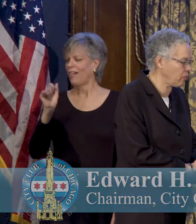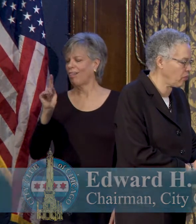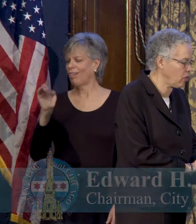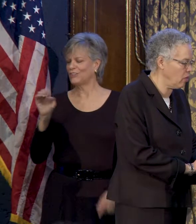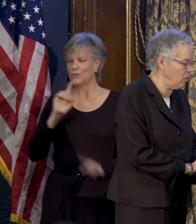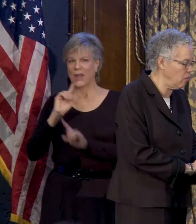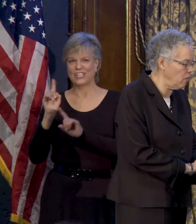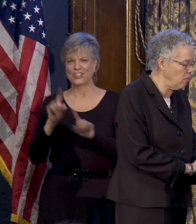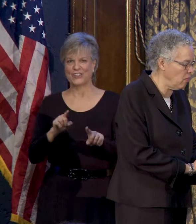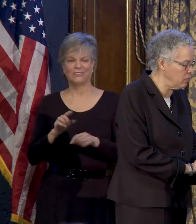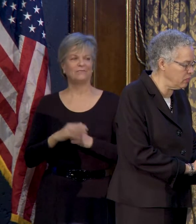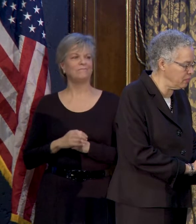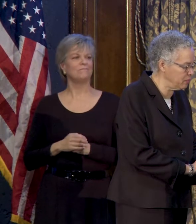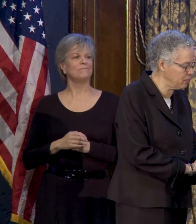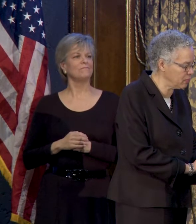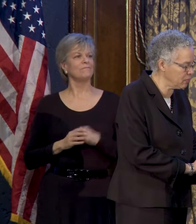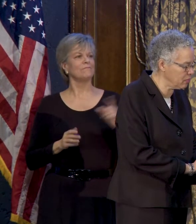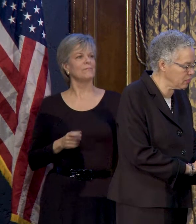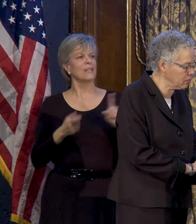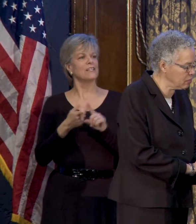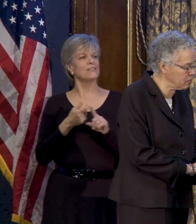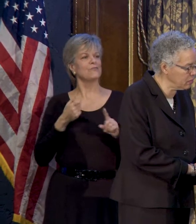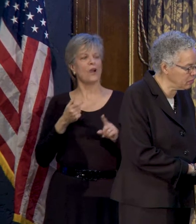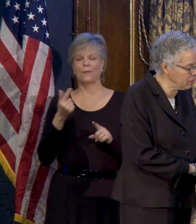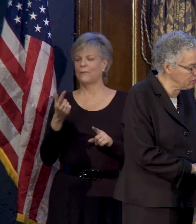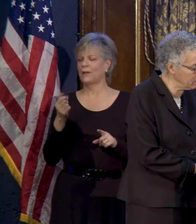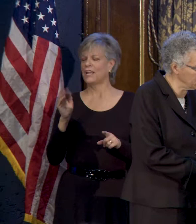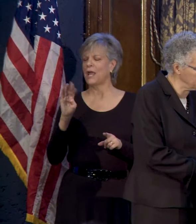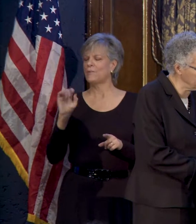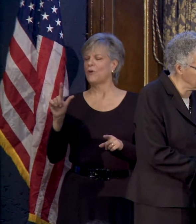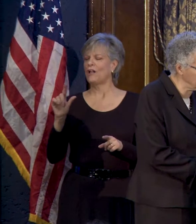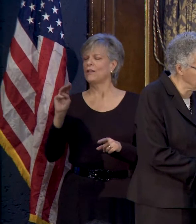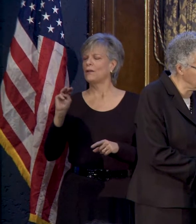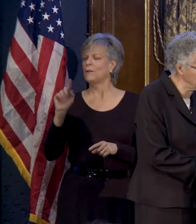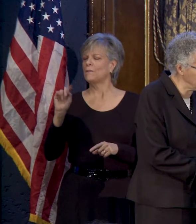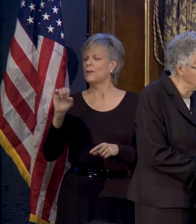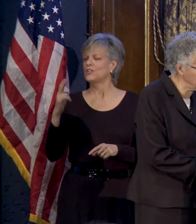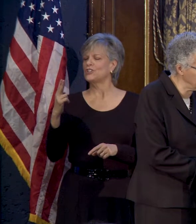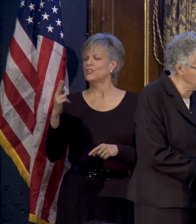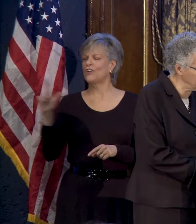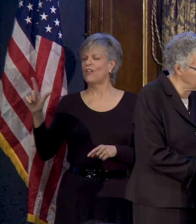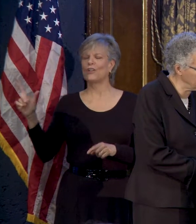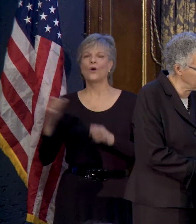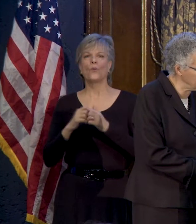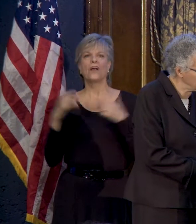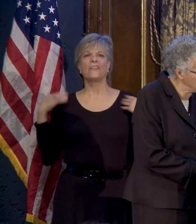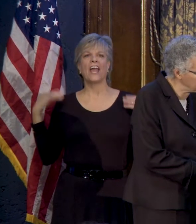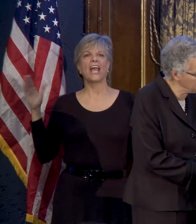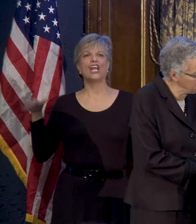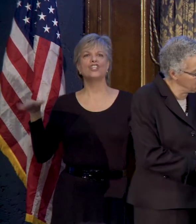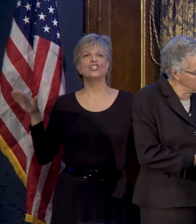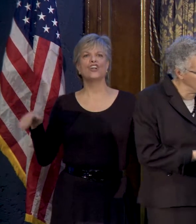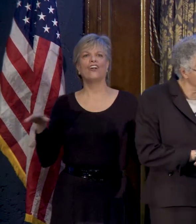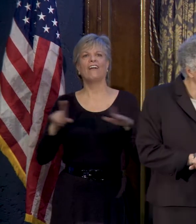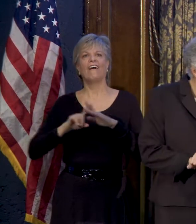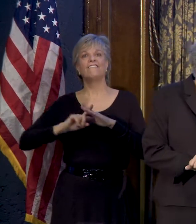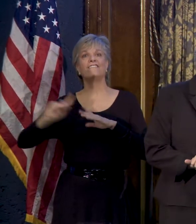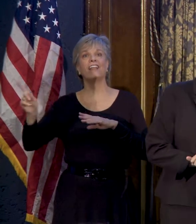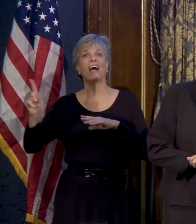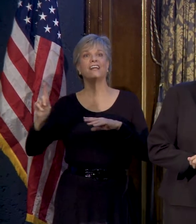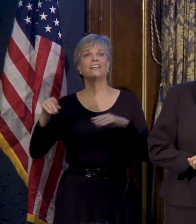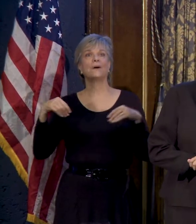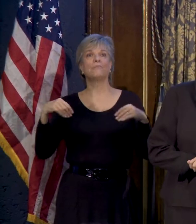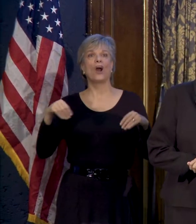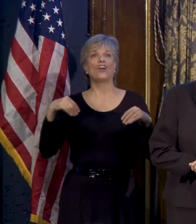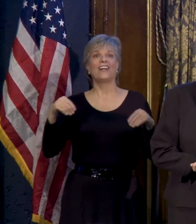This is from Gabriel Mitchell with Angel Flights Marketing Services. Gabriel, are you